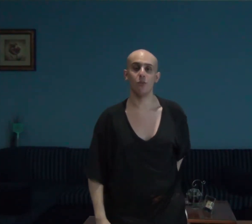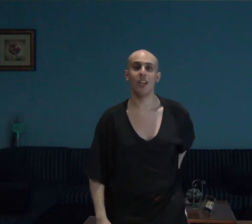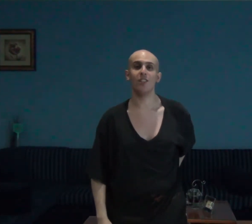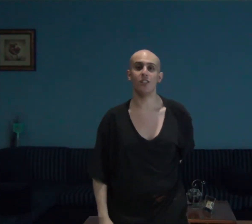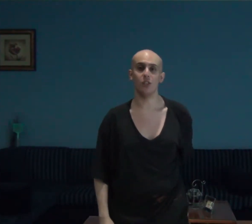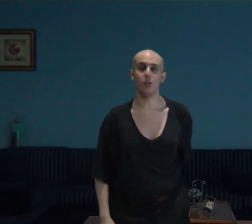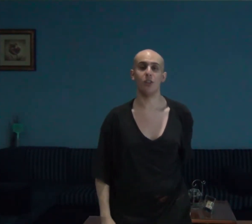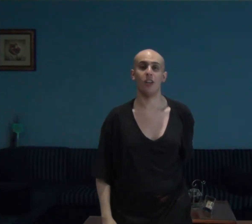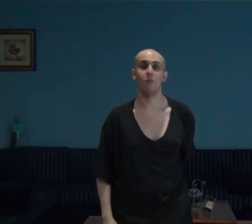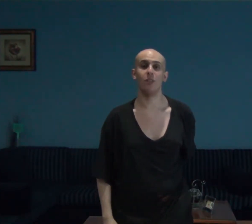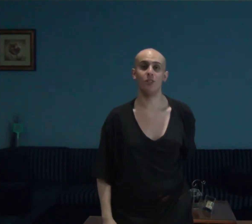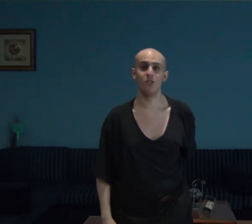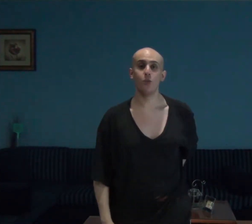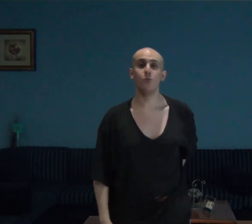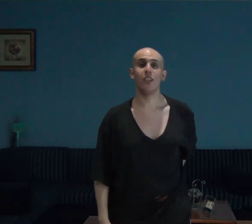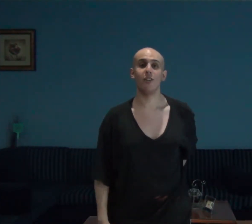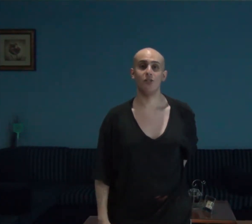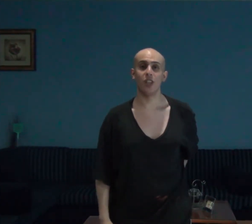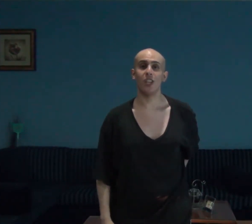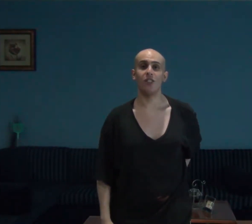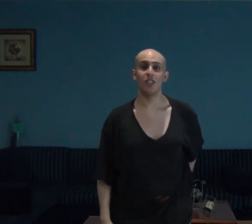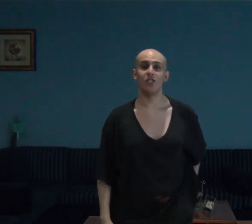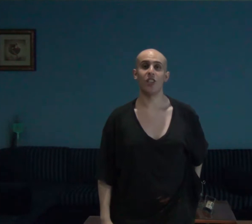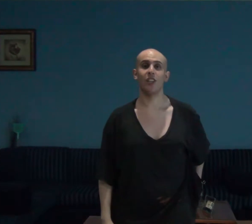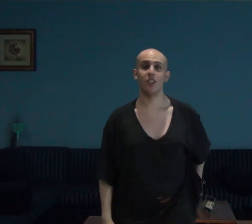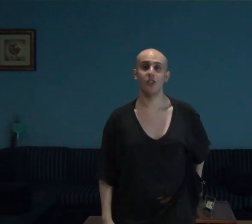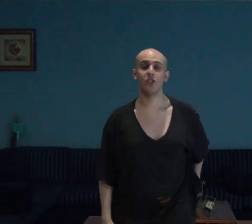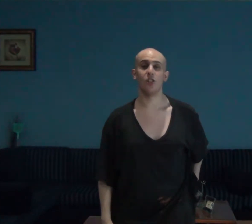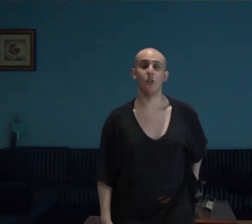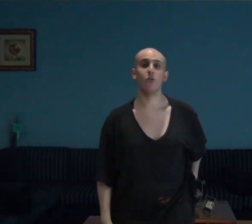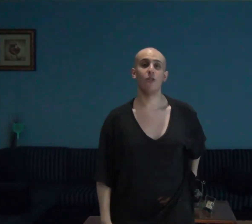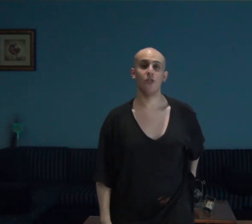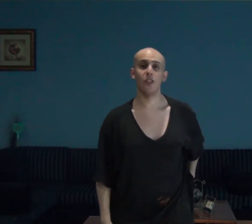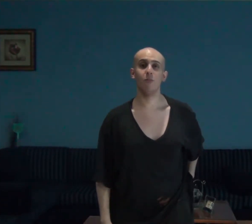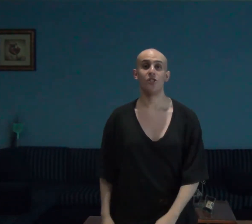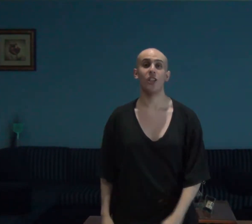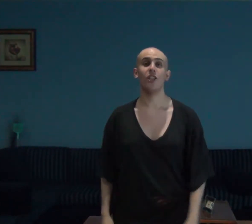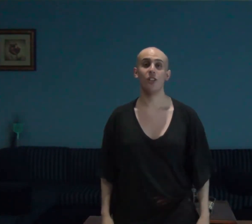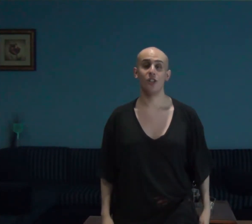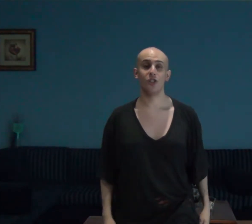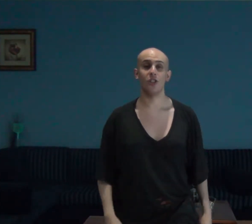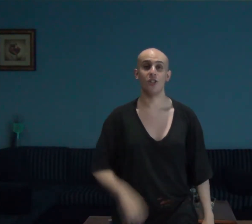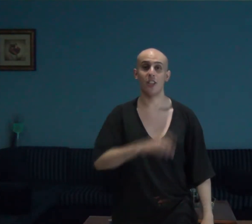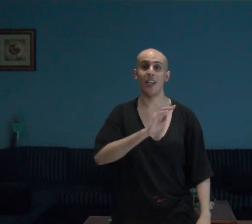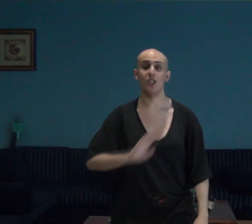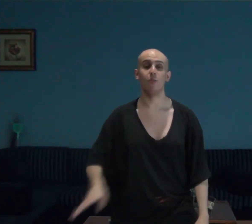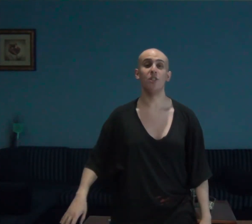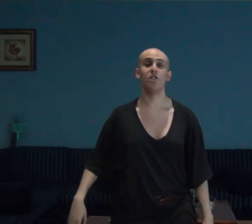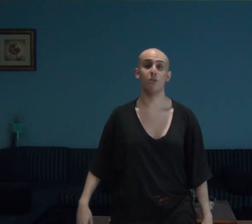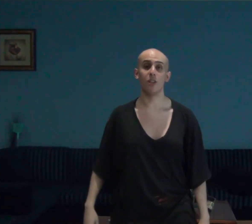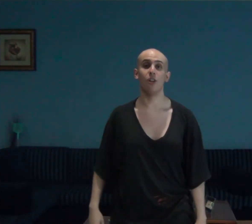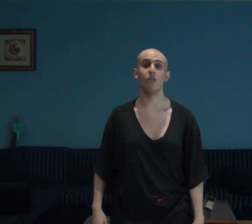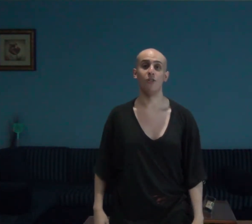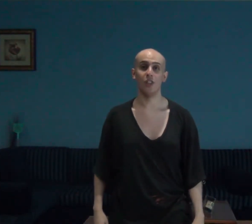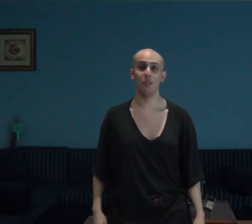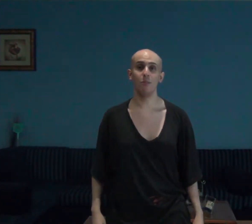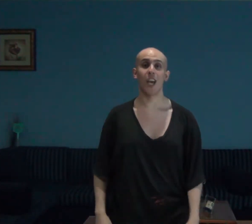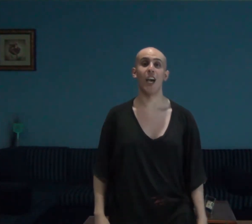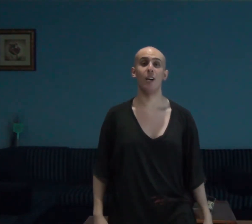daniel gold harbour's 2018 psychological horror film psychological slash mystery horror film cam